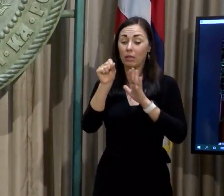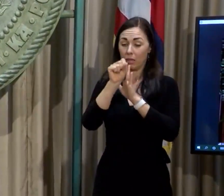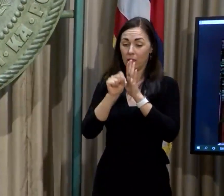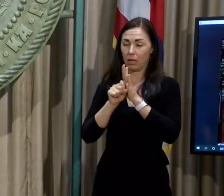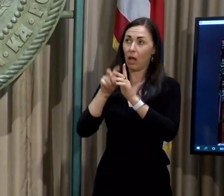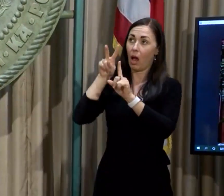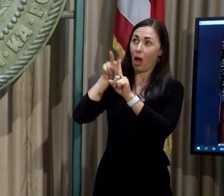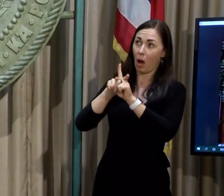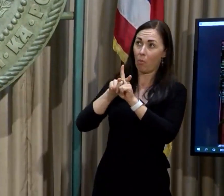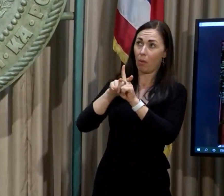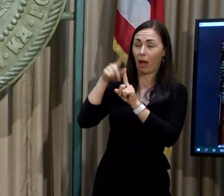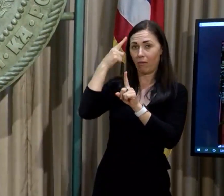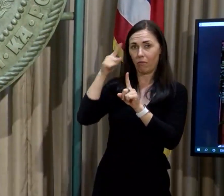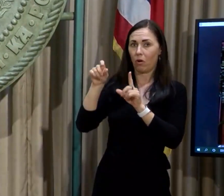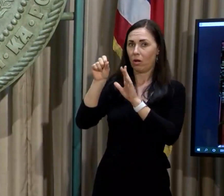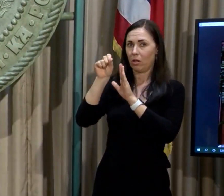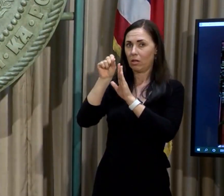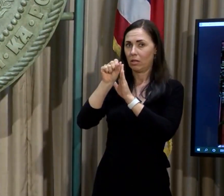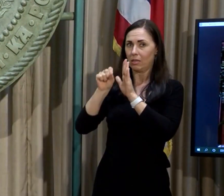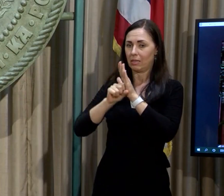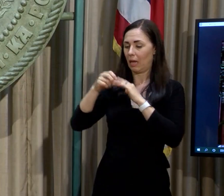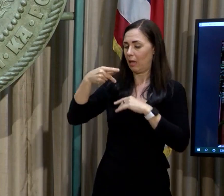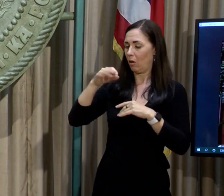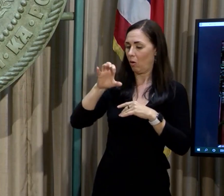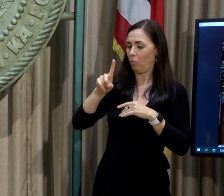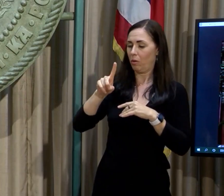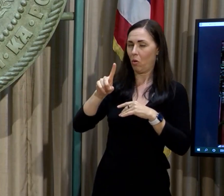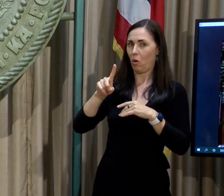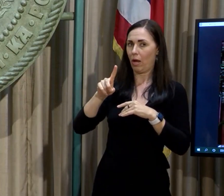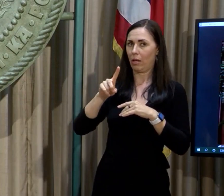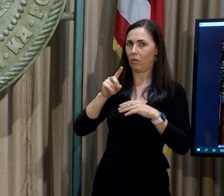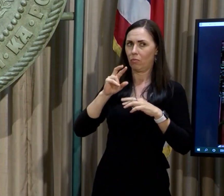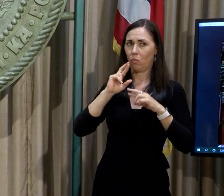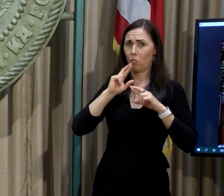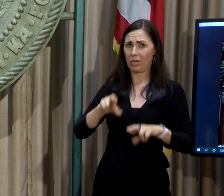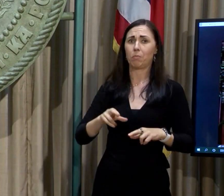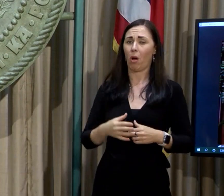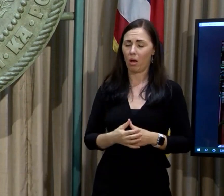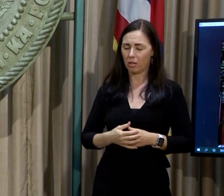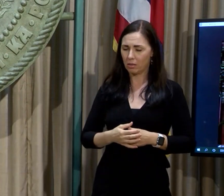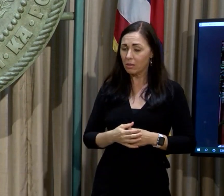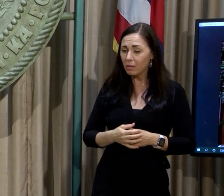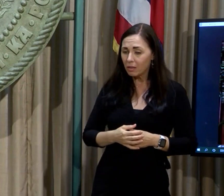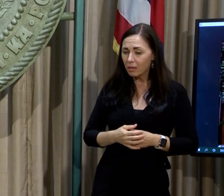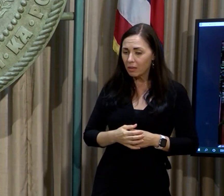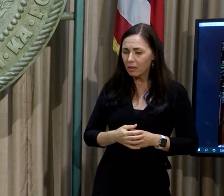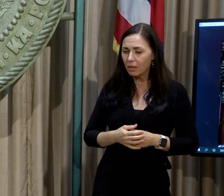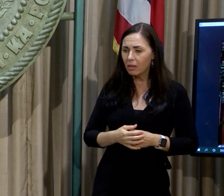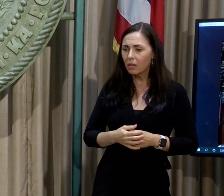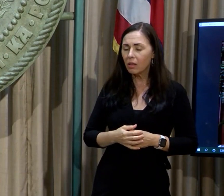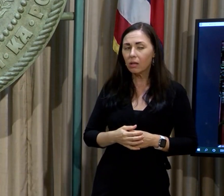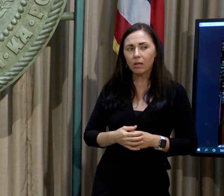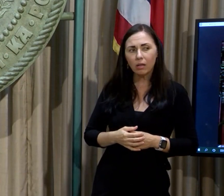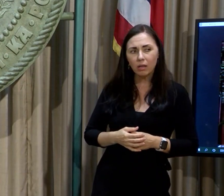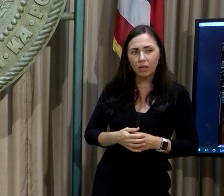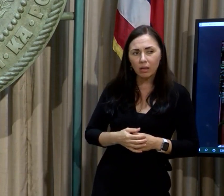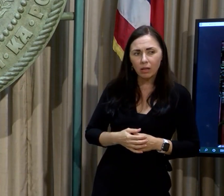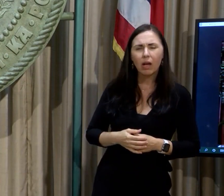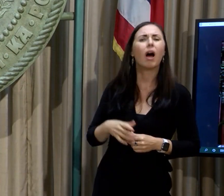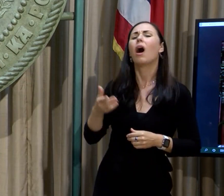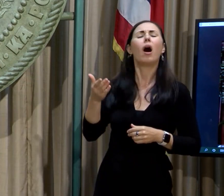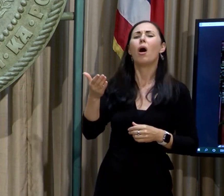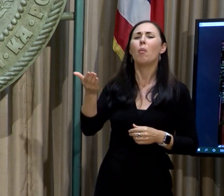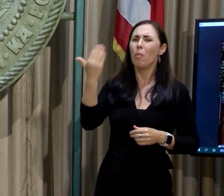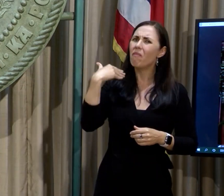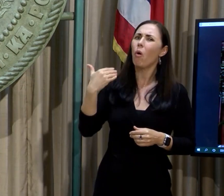response plan, but we're hearing that the state might have missed a critical deadline